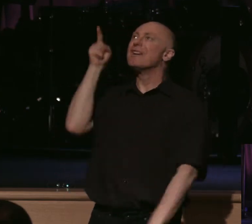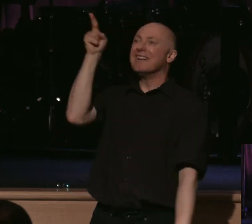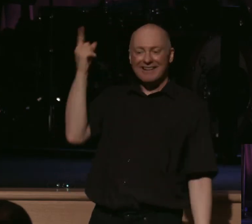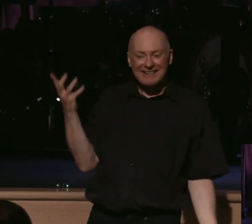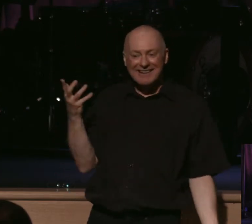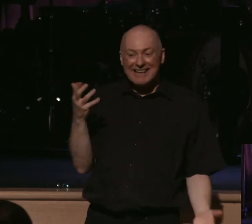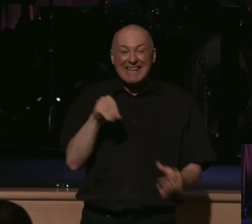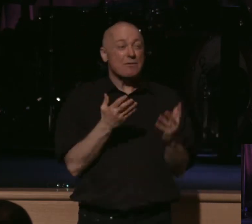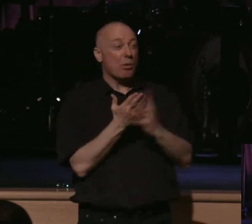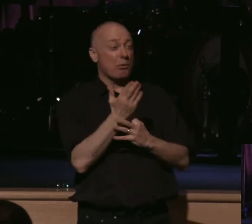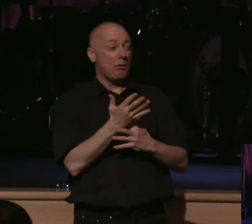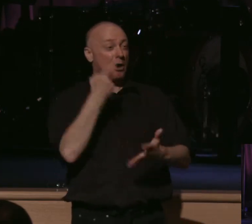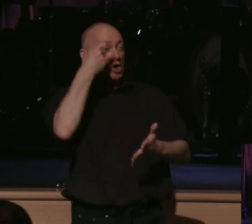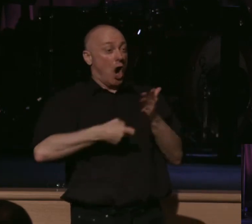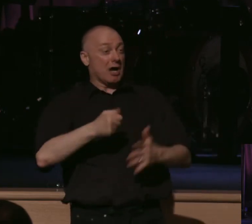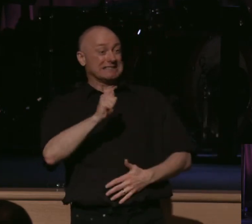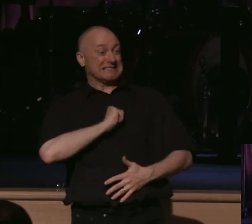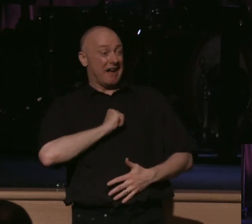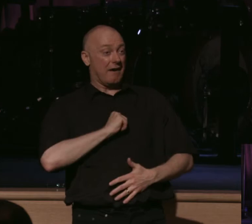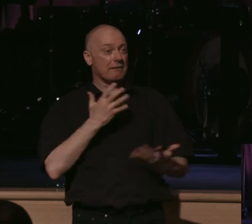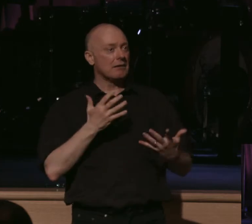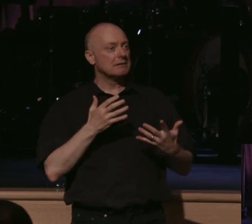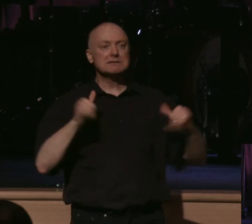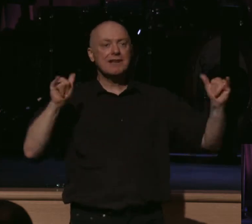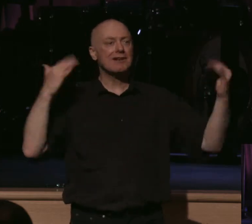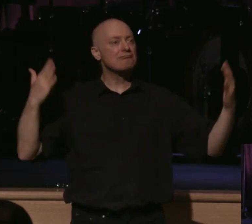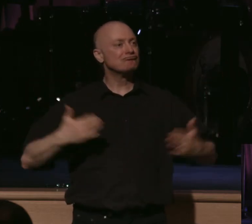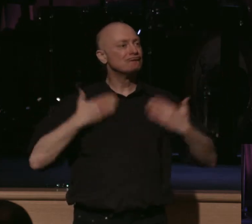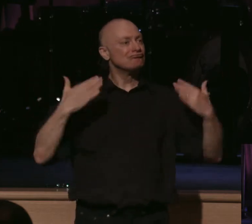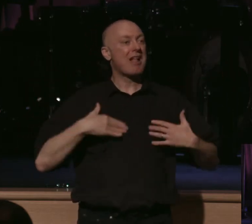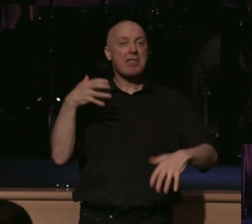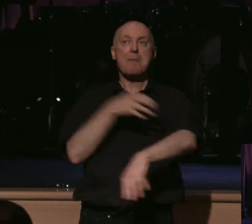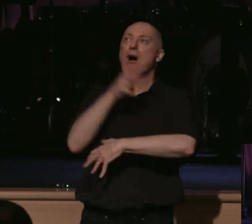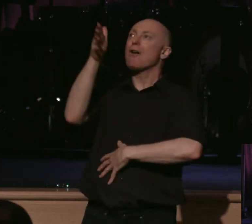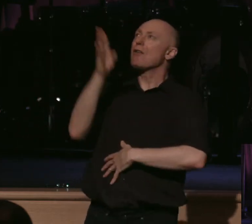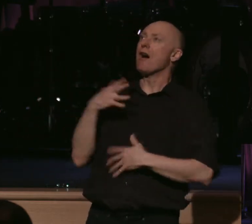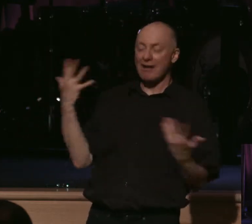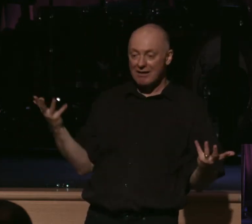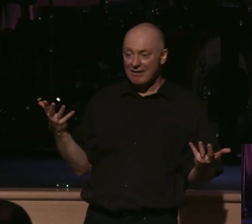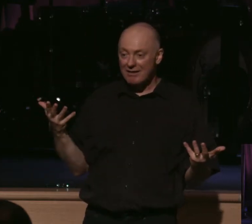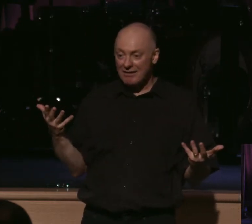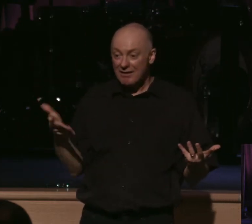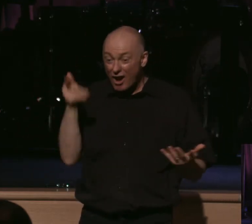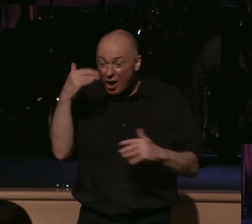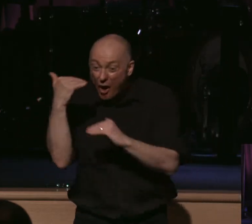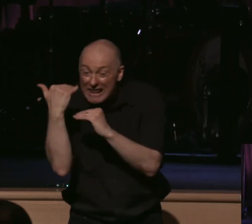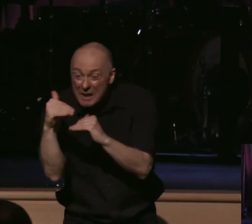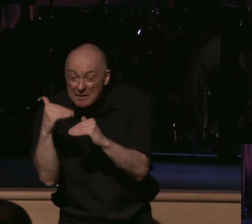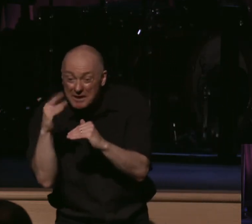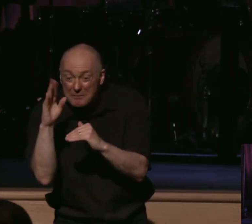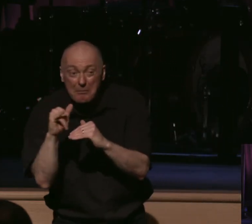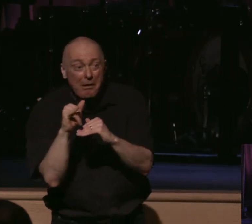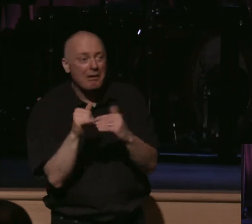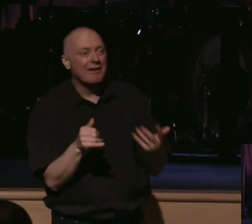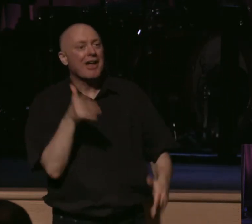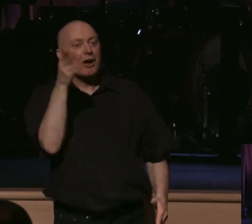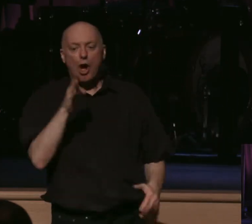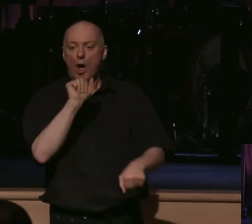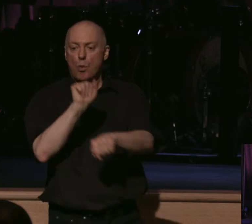Even in the midst of a great cause to self, the greatest delight, and the power of God, and the blood. You think God's limited by opposition? He works within that.